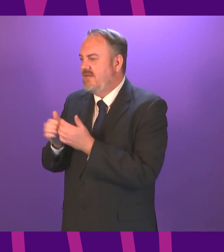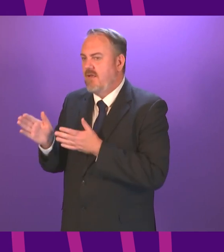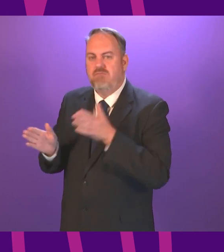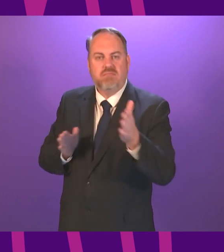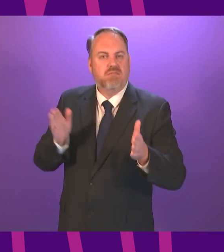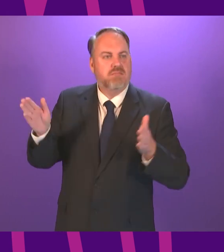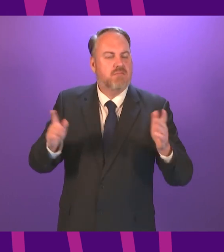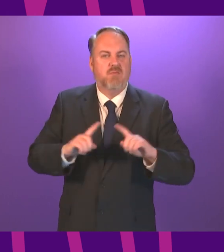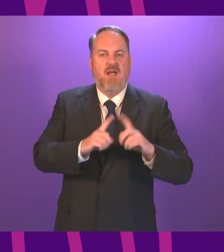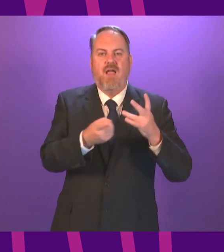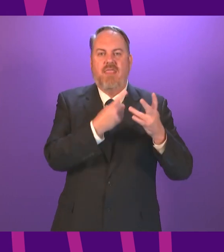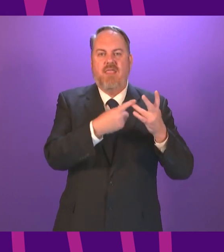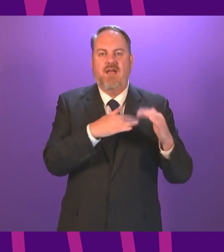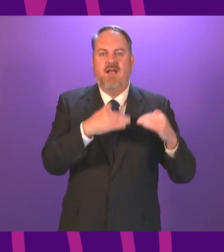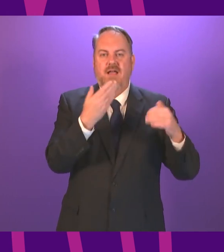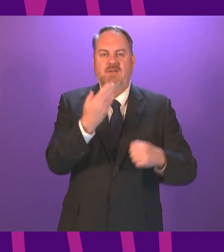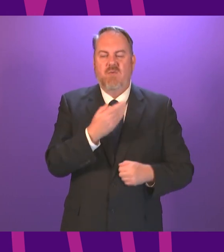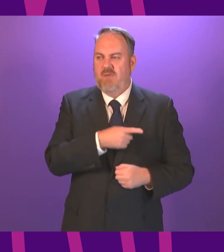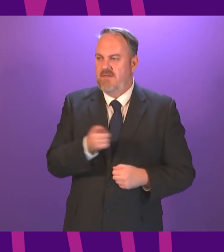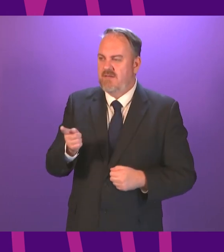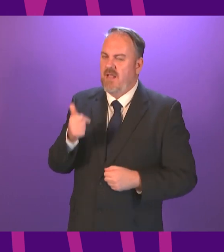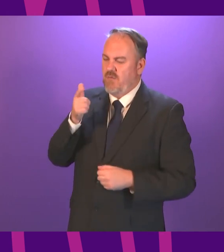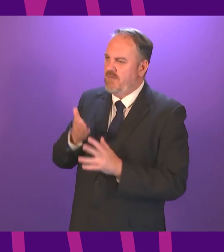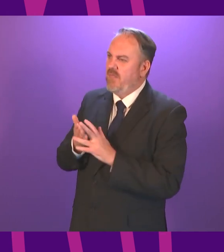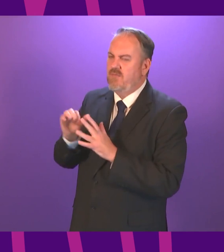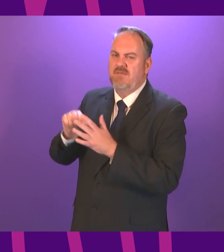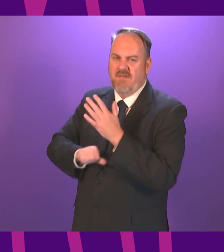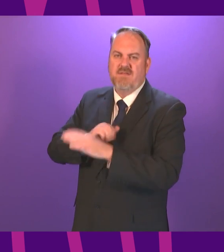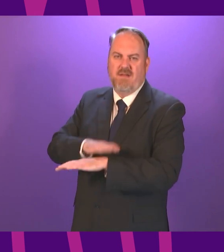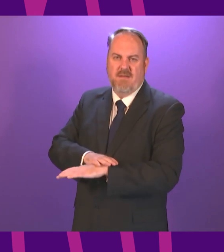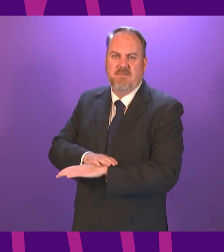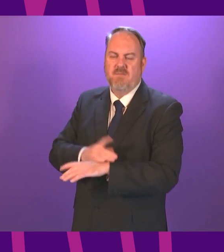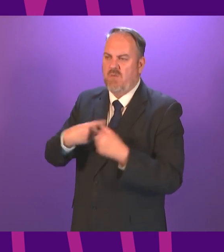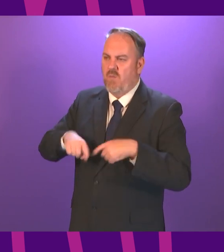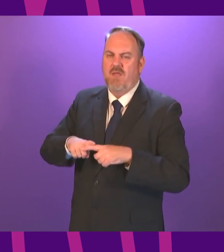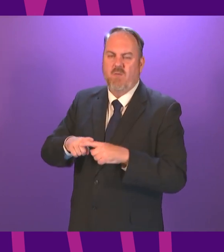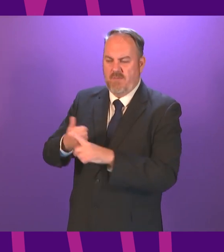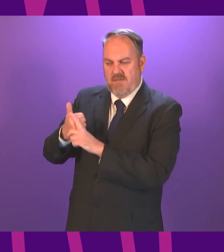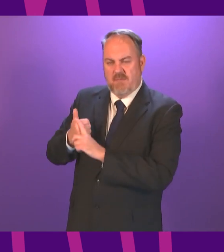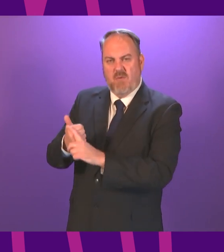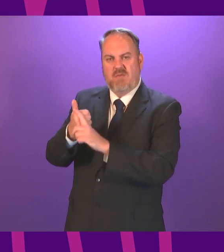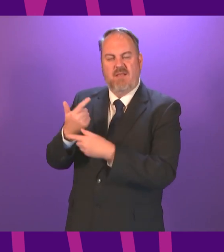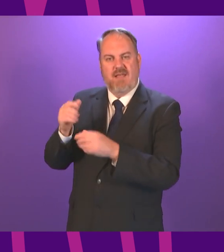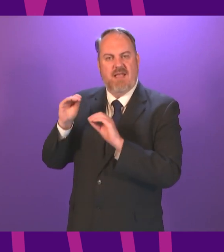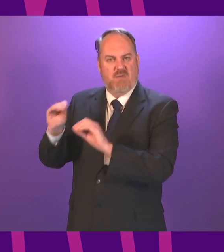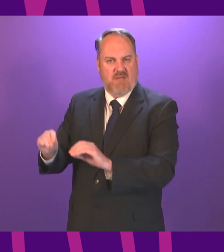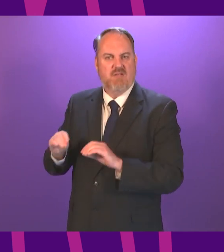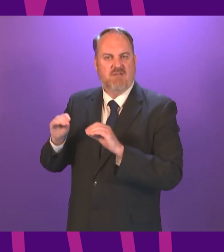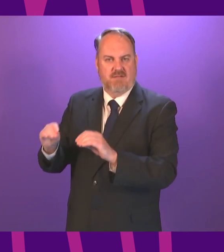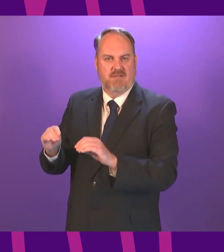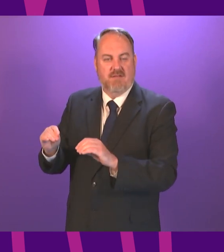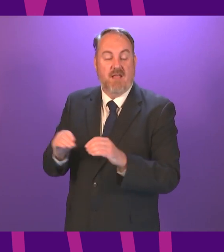schools and she has really felt it so we can promise you that of course our focus will be on the educational attainment of course but also the other